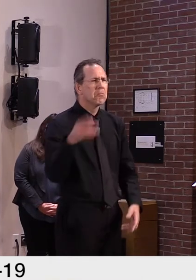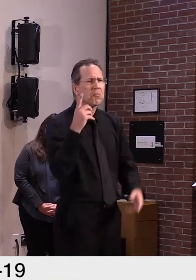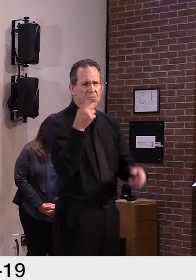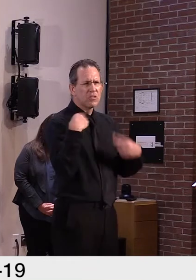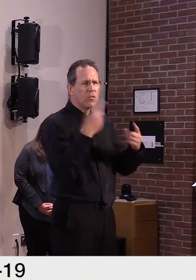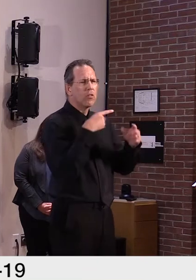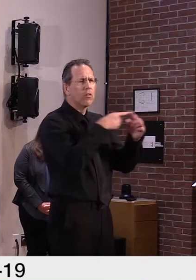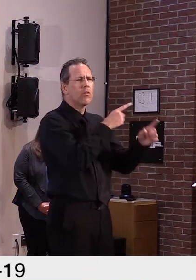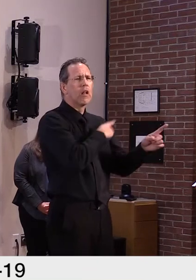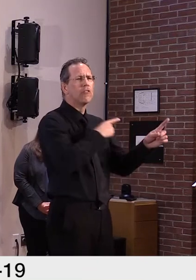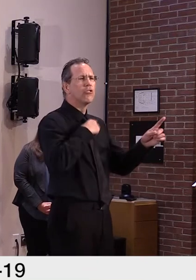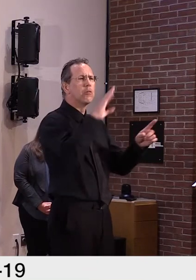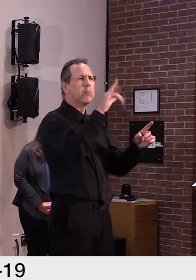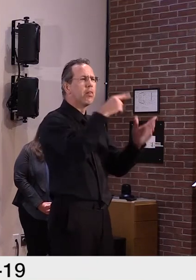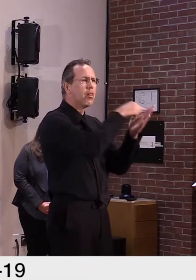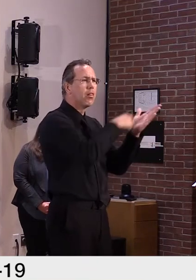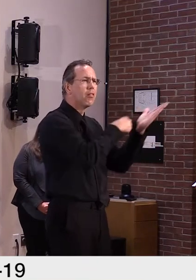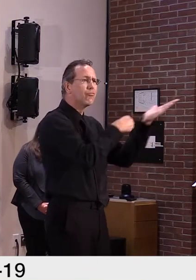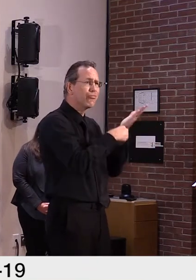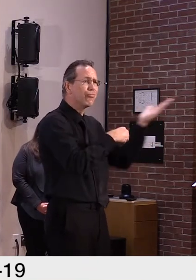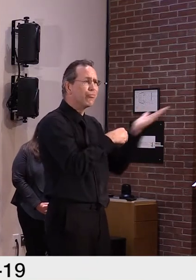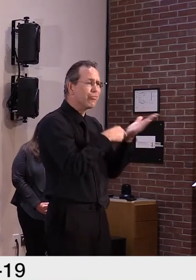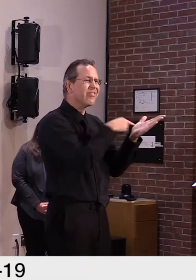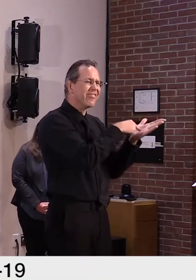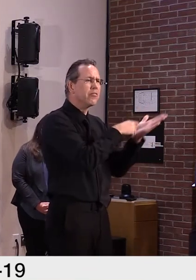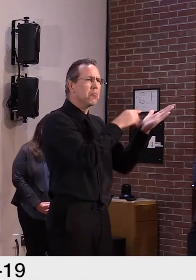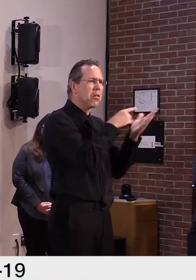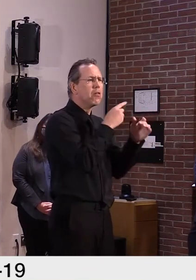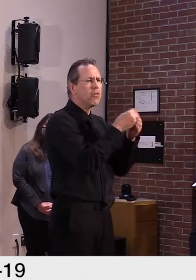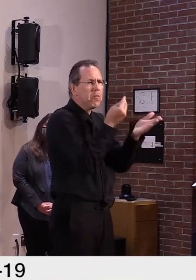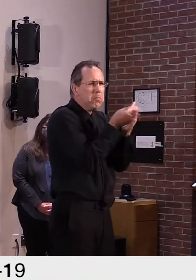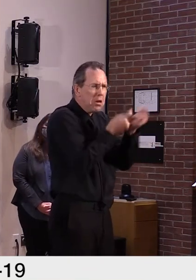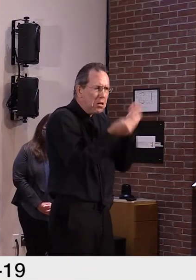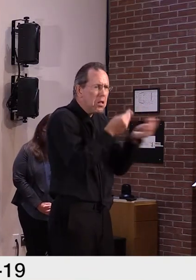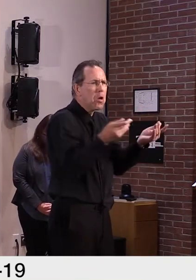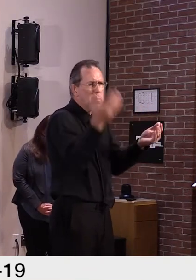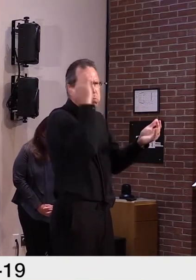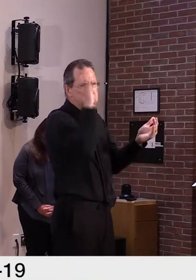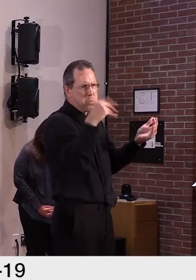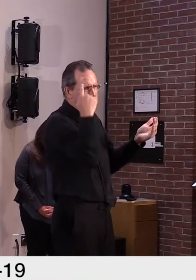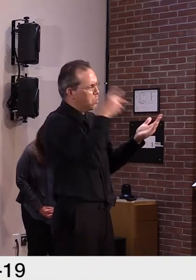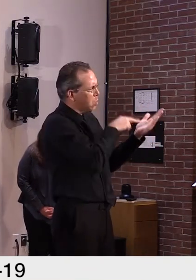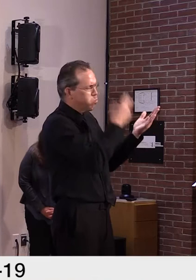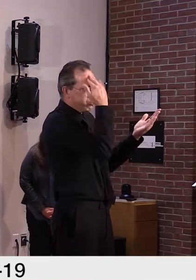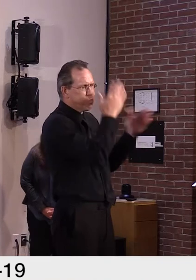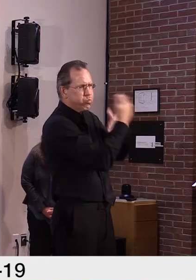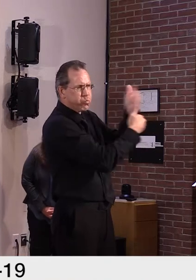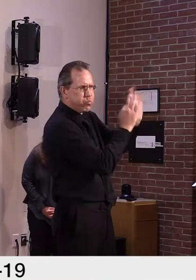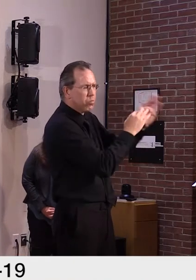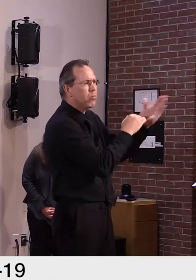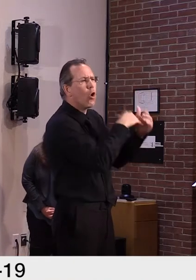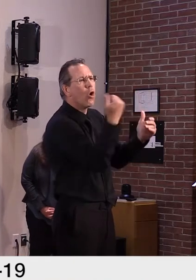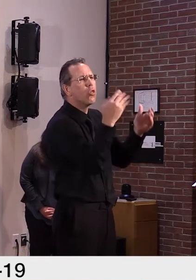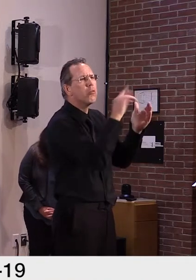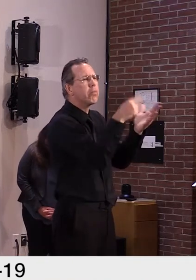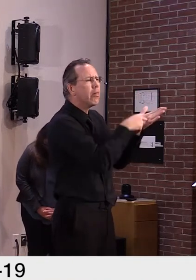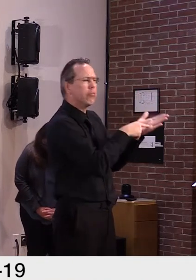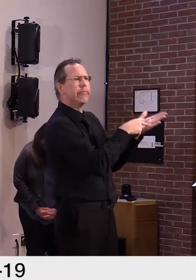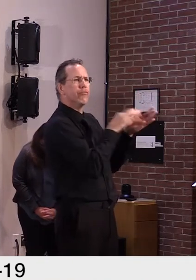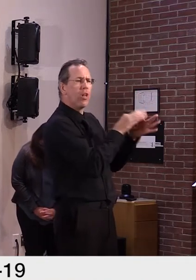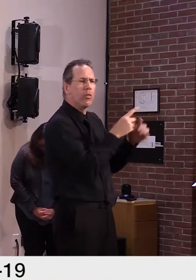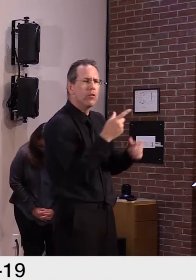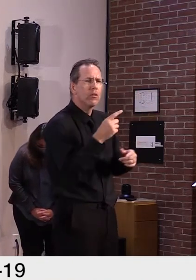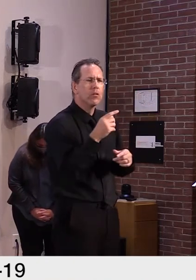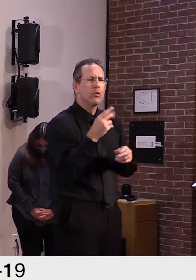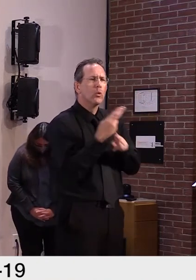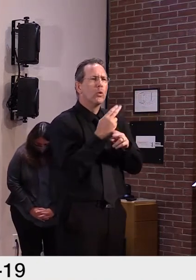of the concerns we have with the excessive force bill that's heading, appears to be heading our way. I don't think it's passed completely yet.